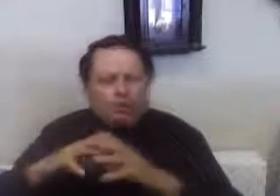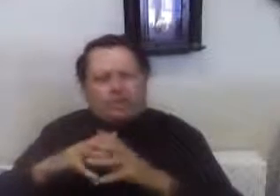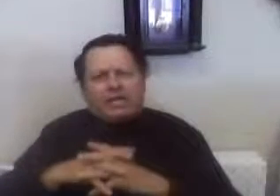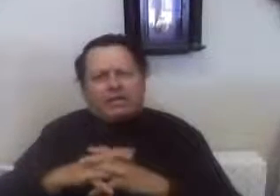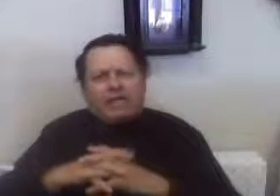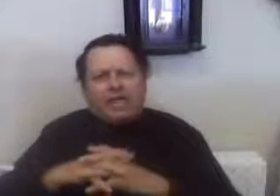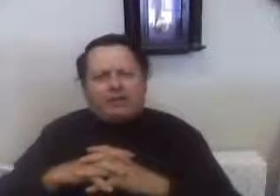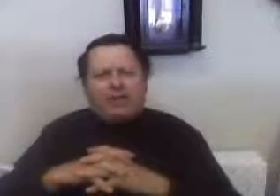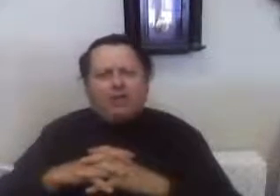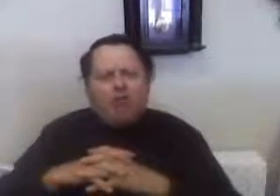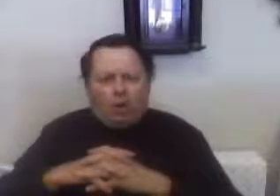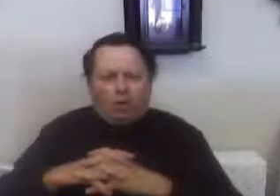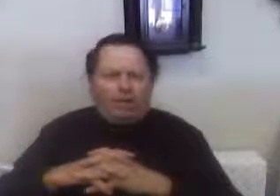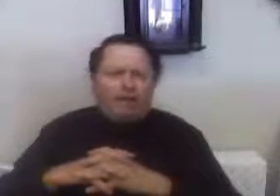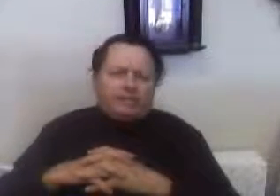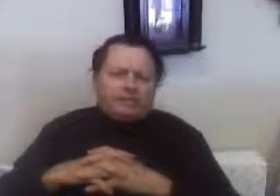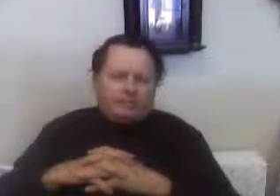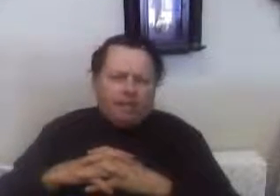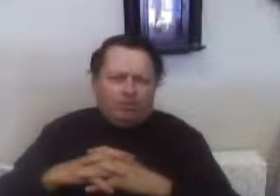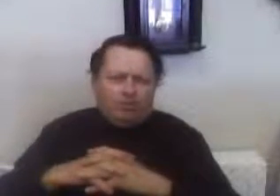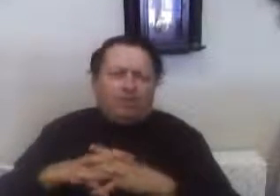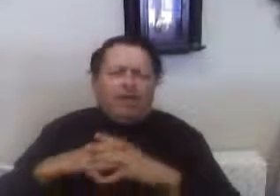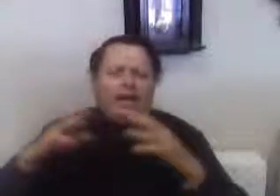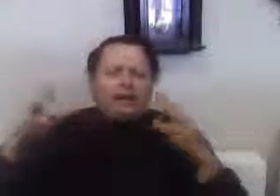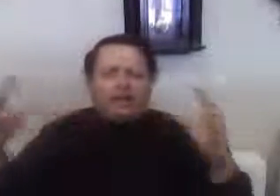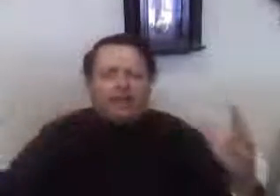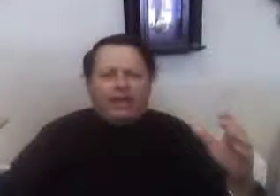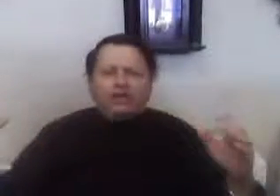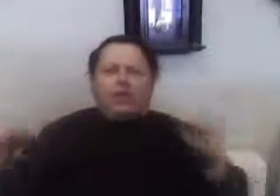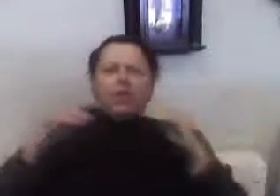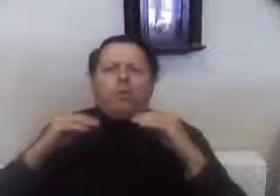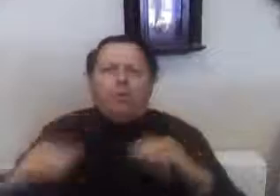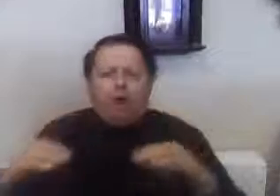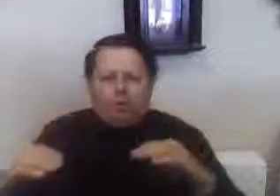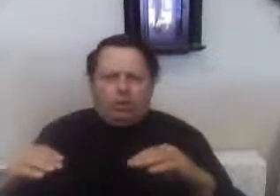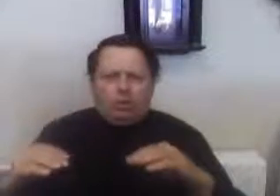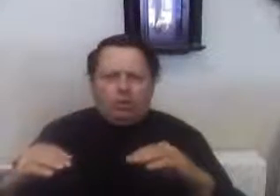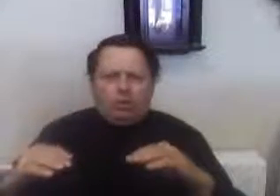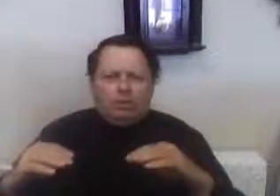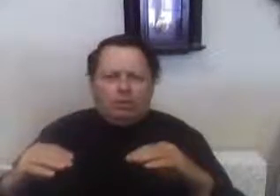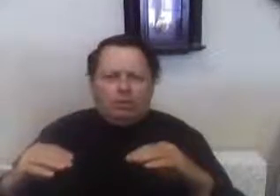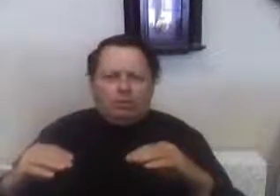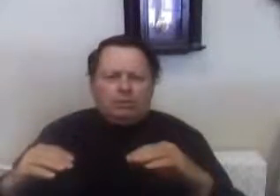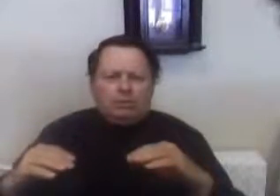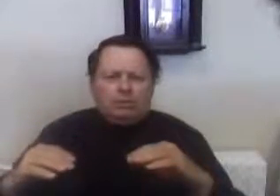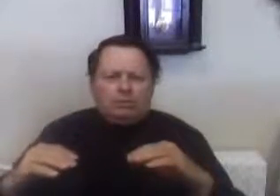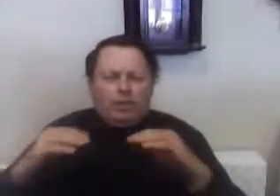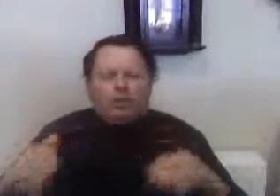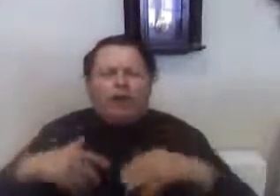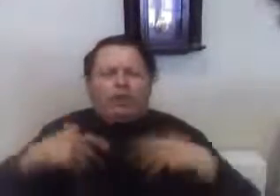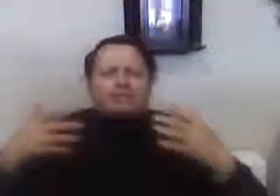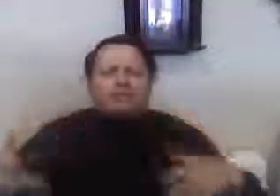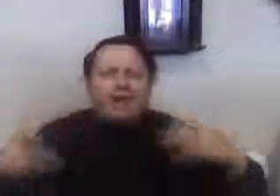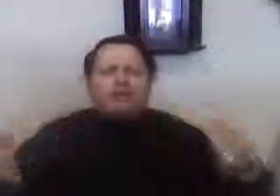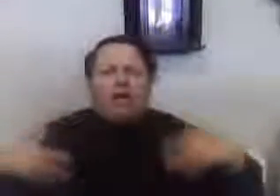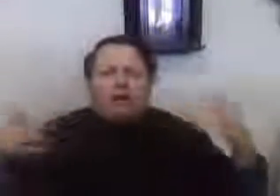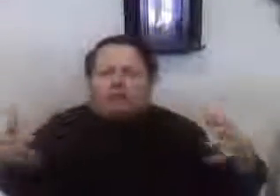workers get together, organize themselves, and they say, whoa, we want some of